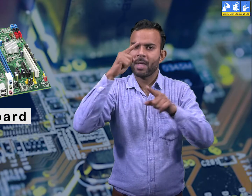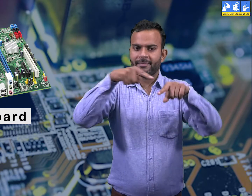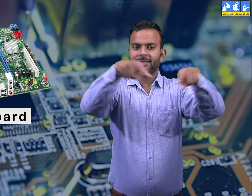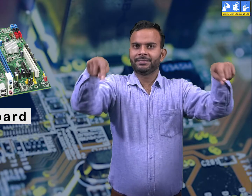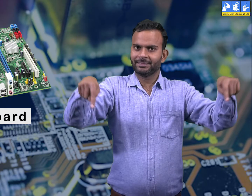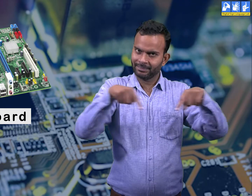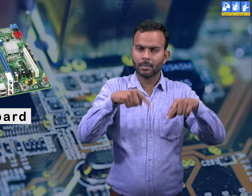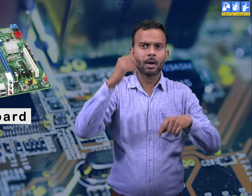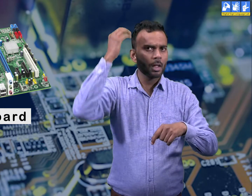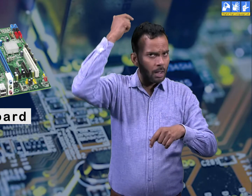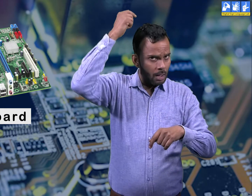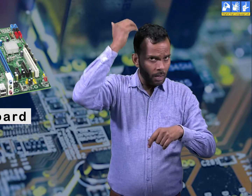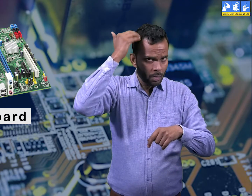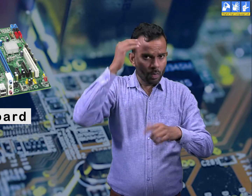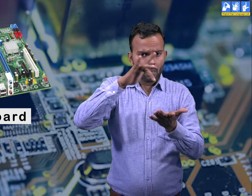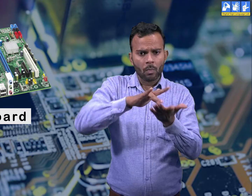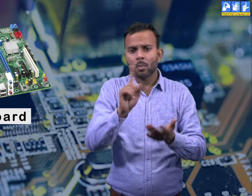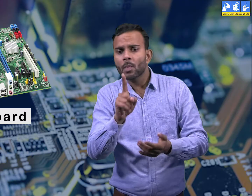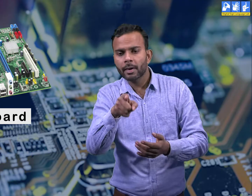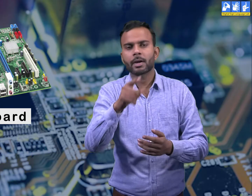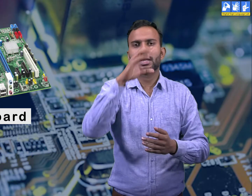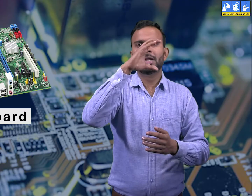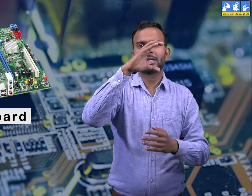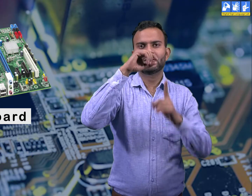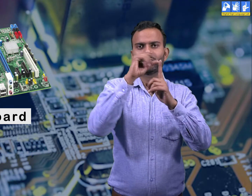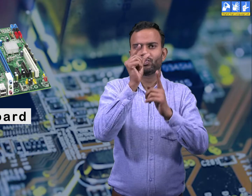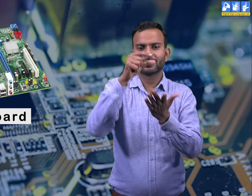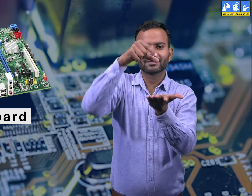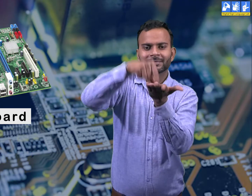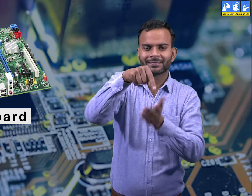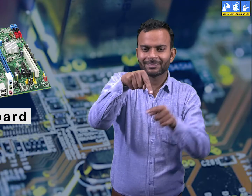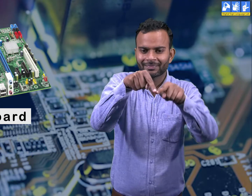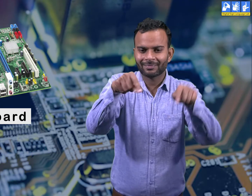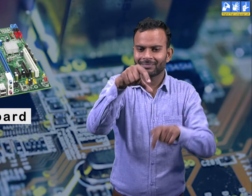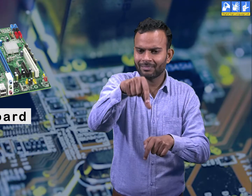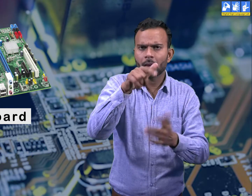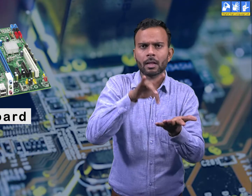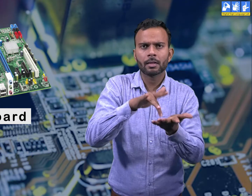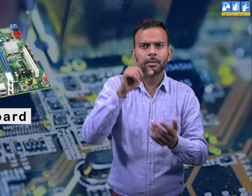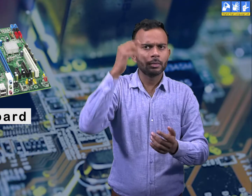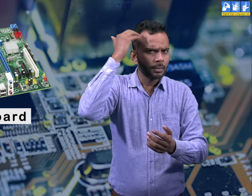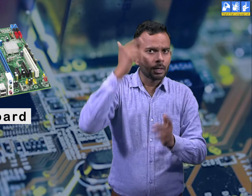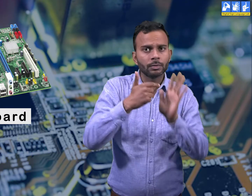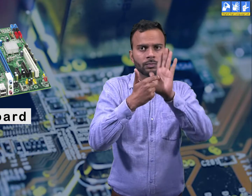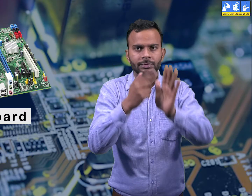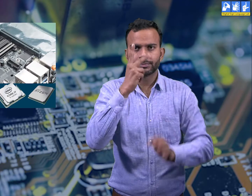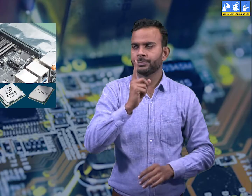computer can be found in motherboard of CPU which looks